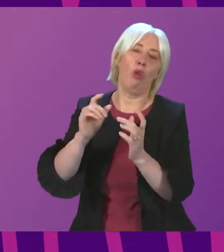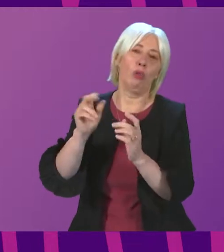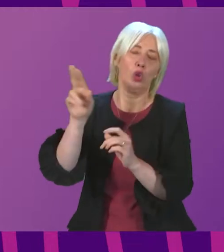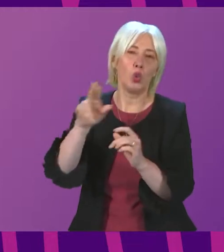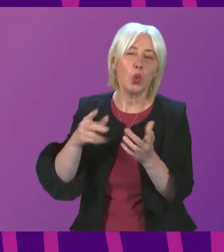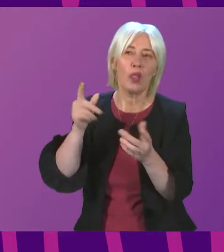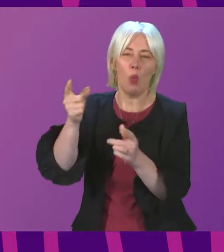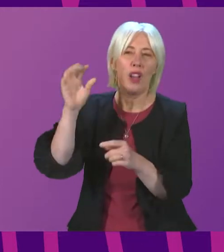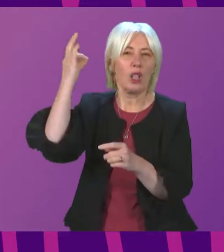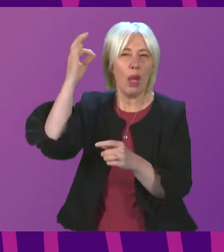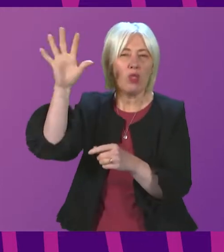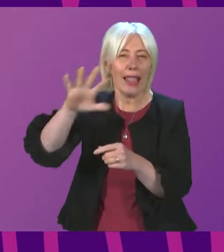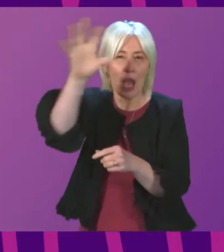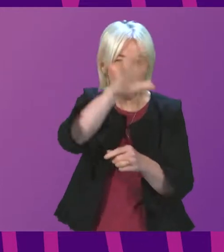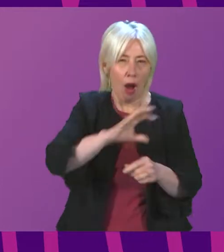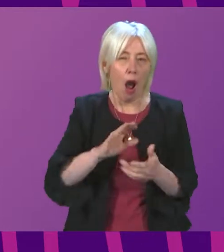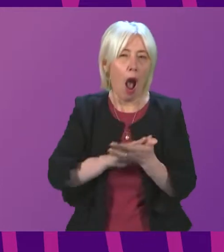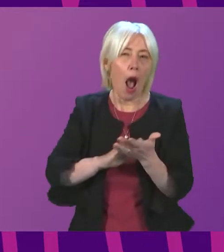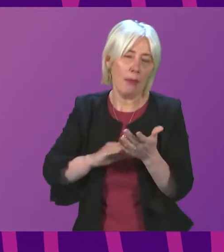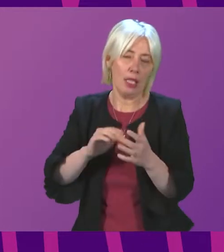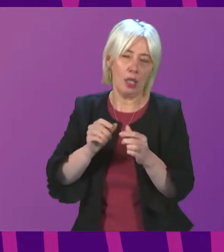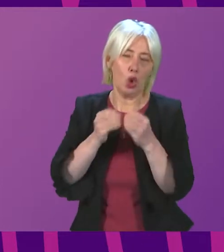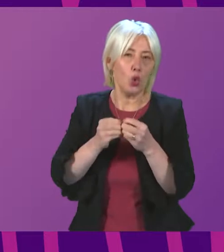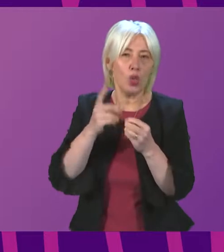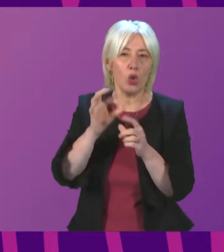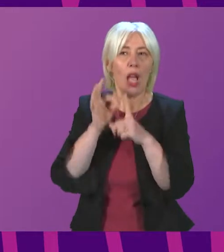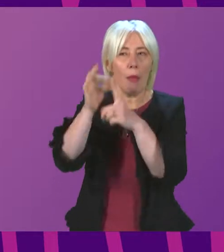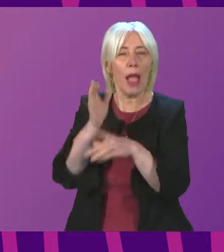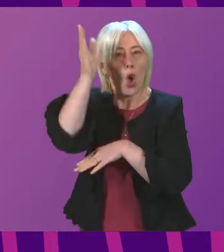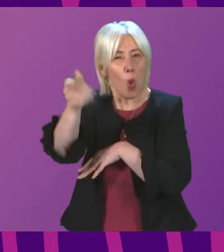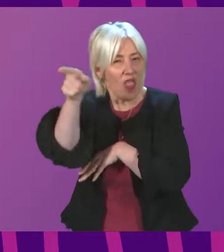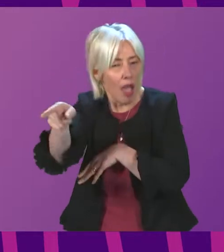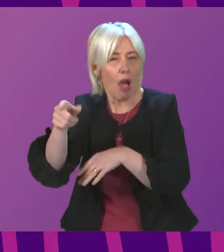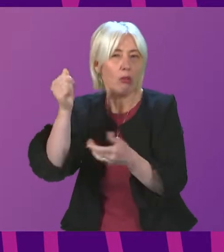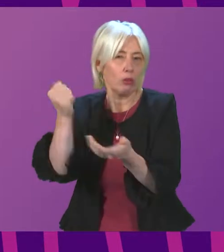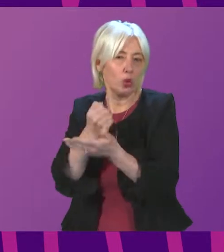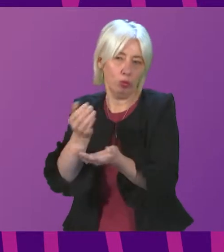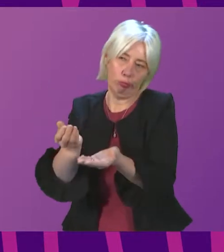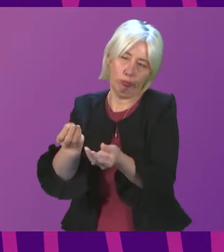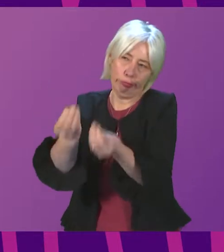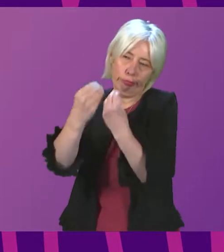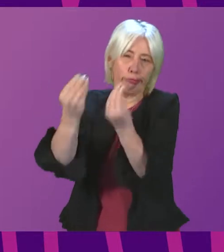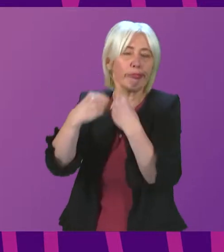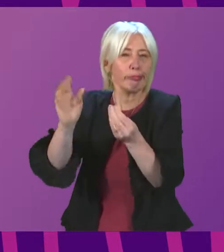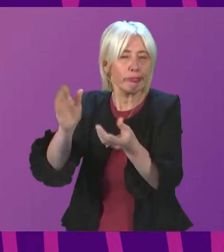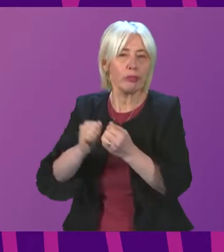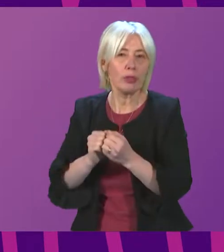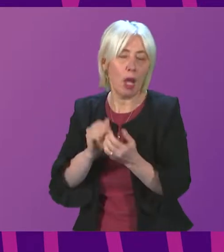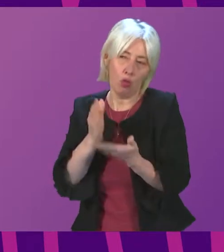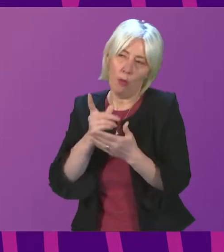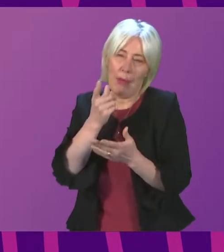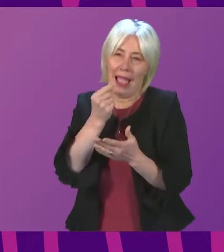interested students to to apply to to do the course and i'm sure there is a way of working through that issue that's been identified